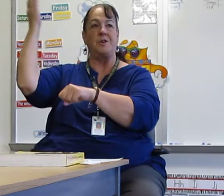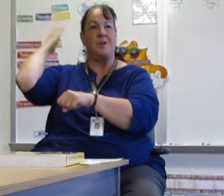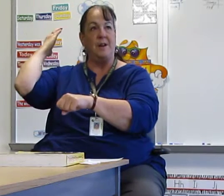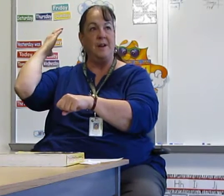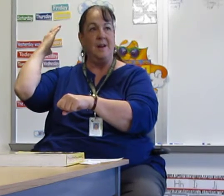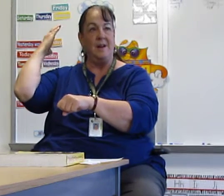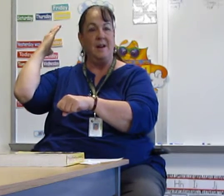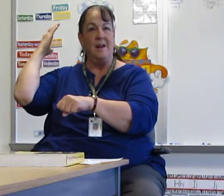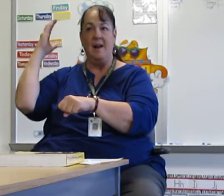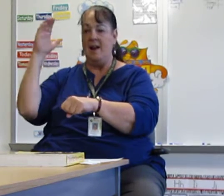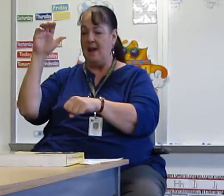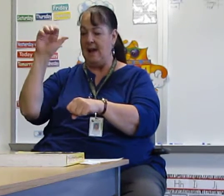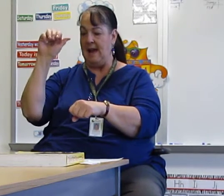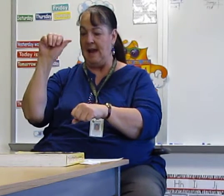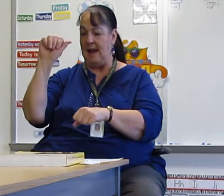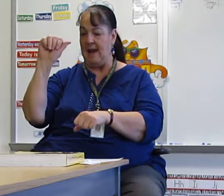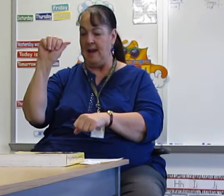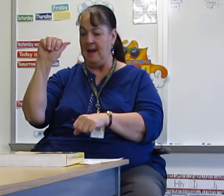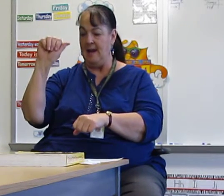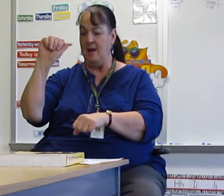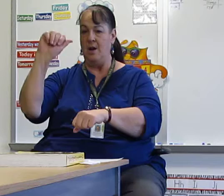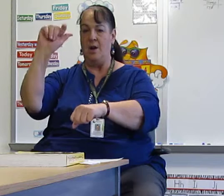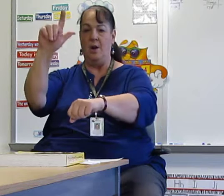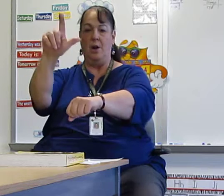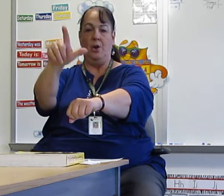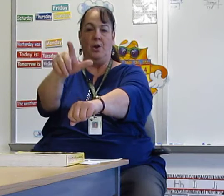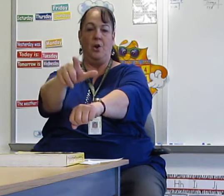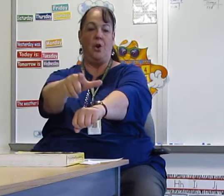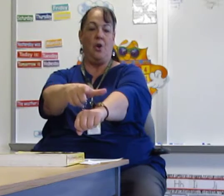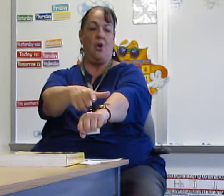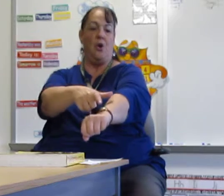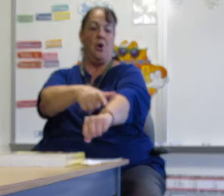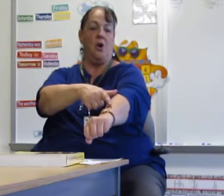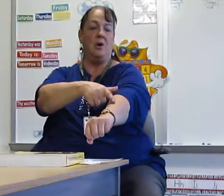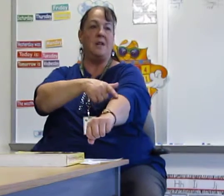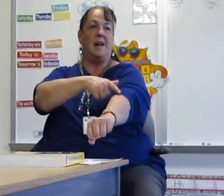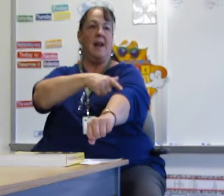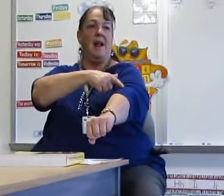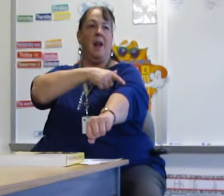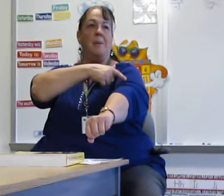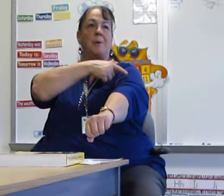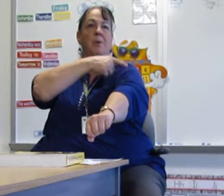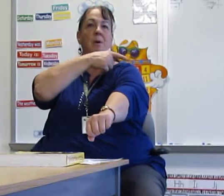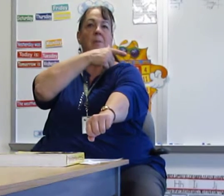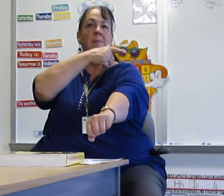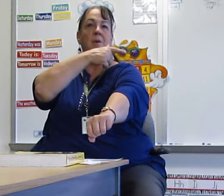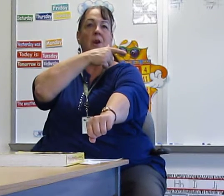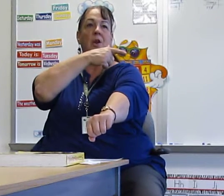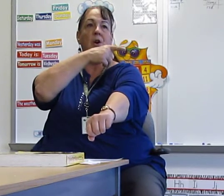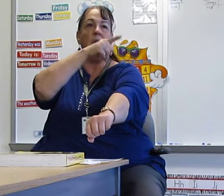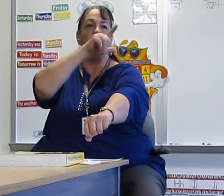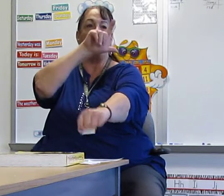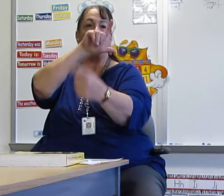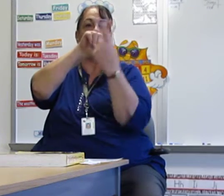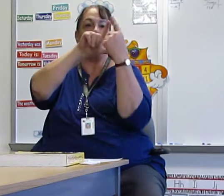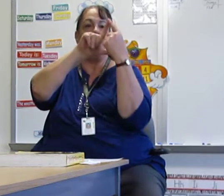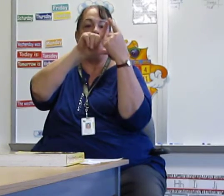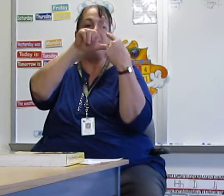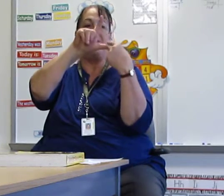a long, take an L, up your arm. Long, just the finger and